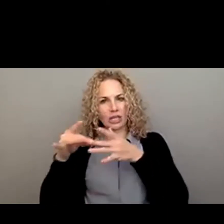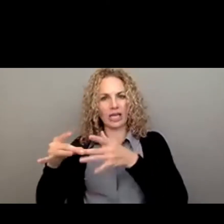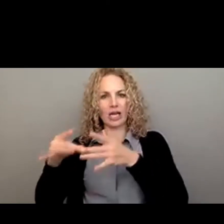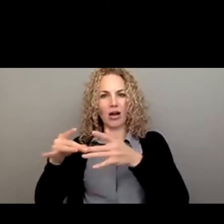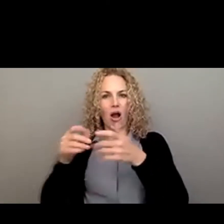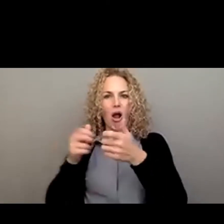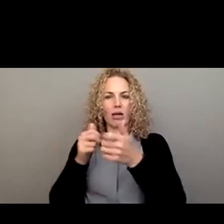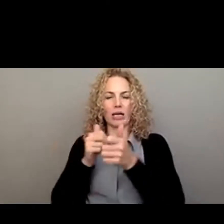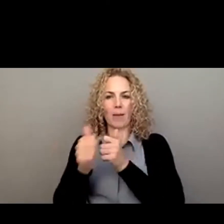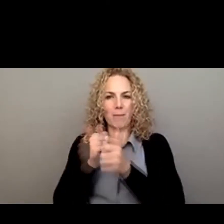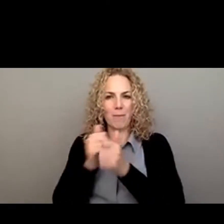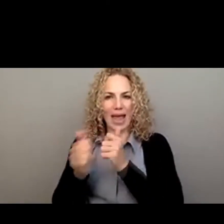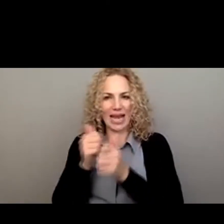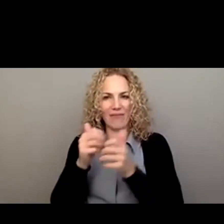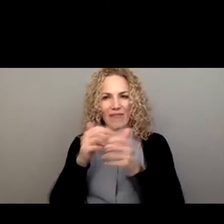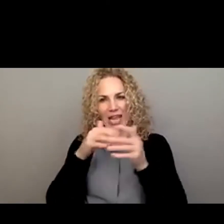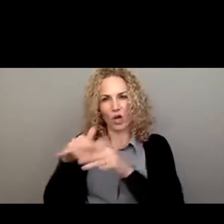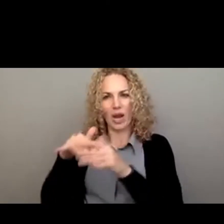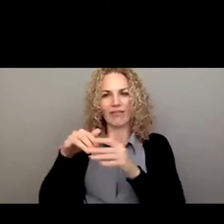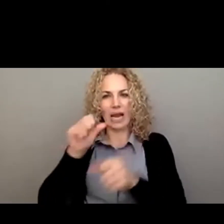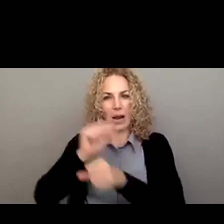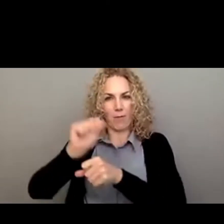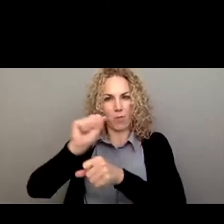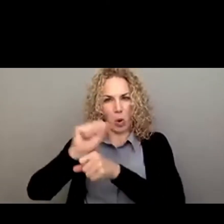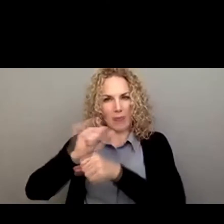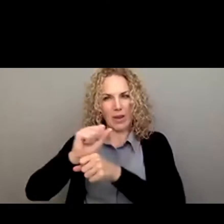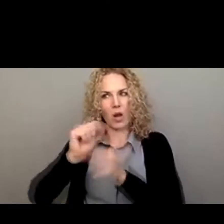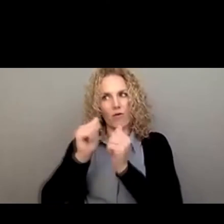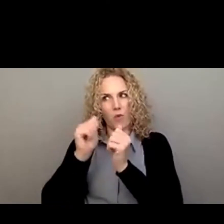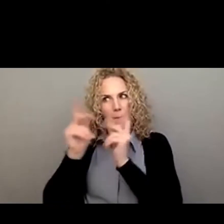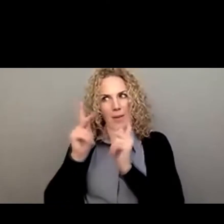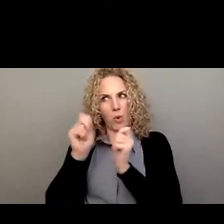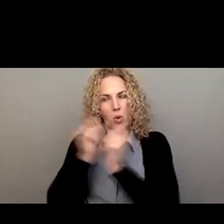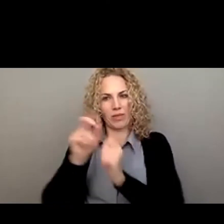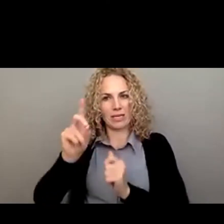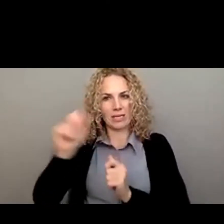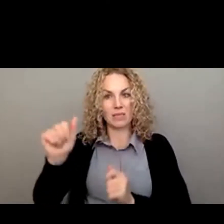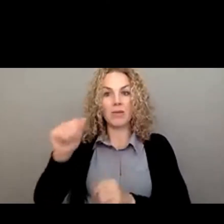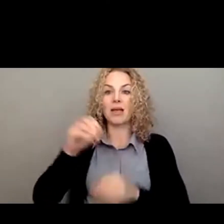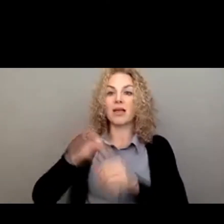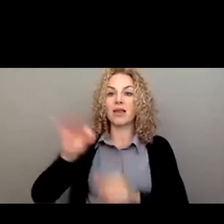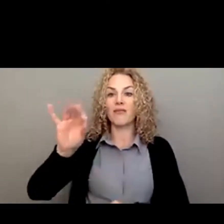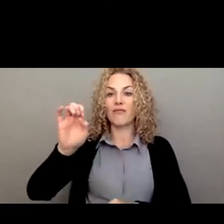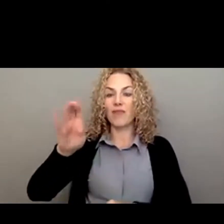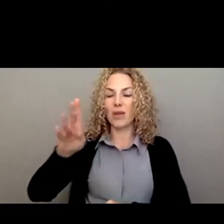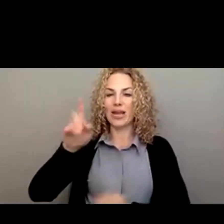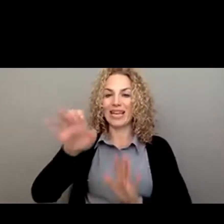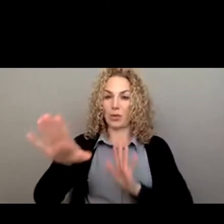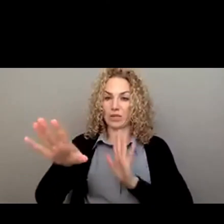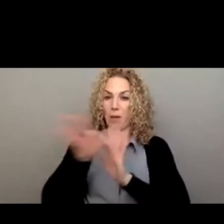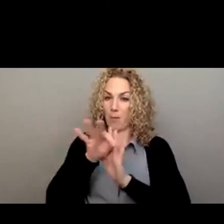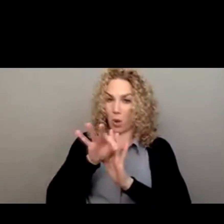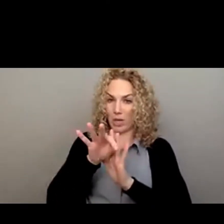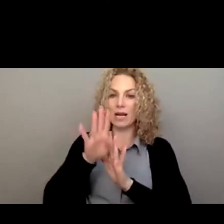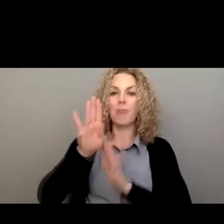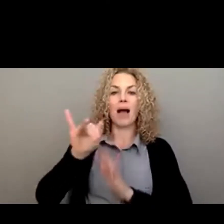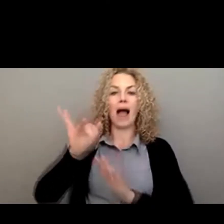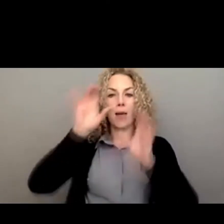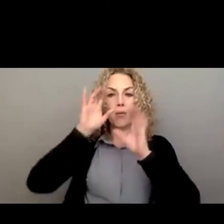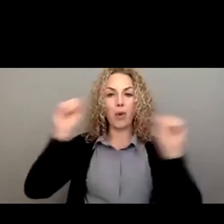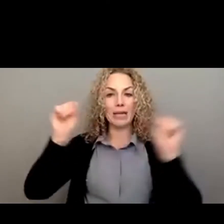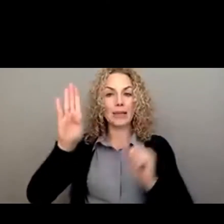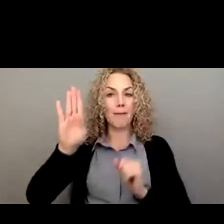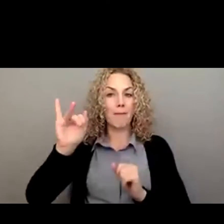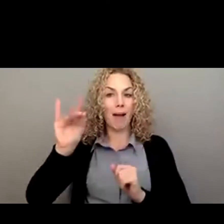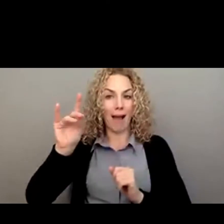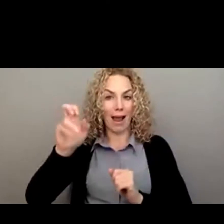employment for people with disabilities. In February, he was appointed by President Biden to be